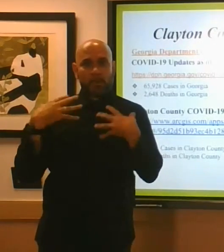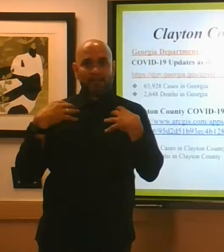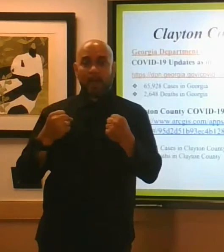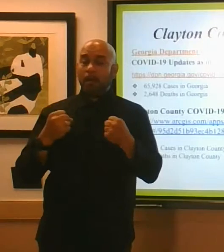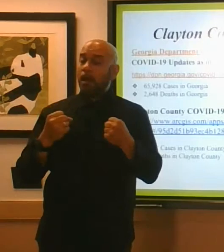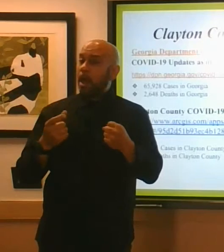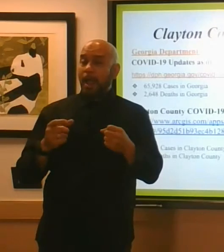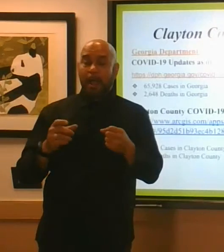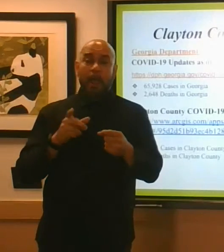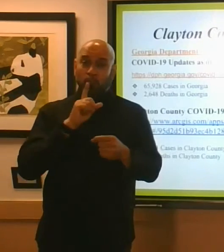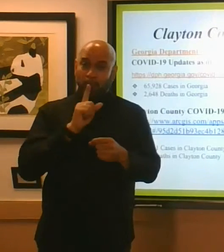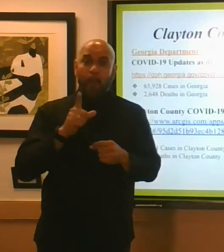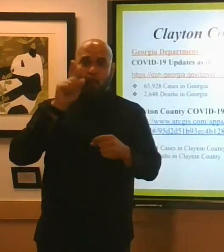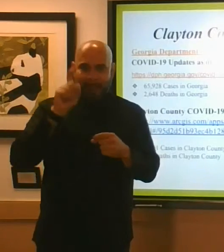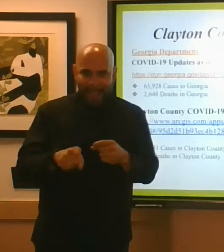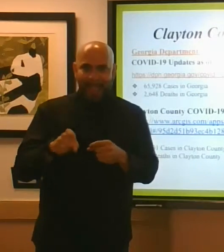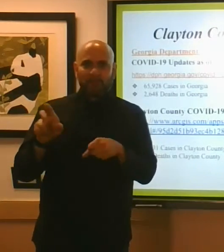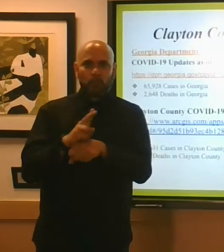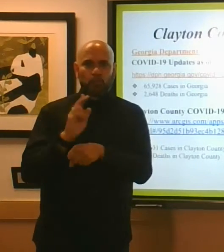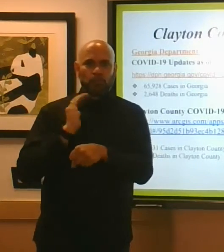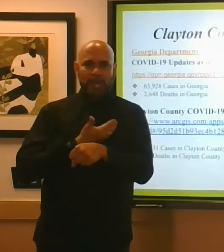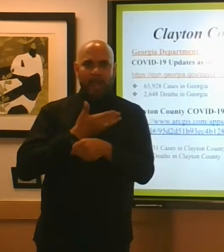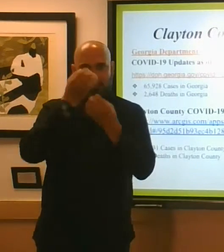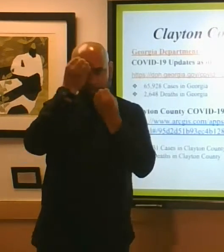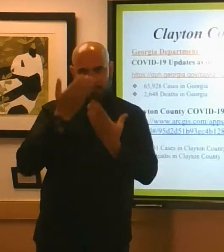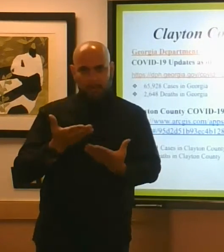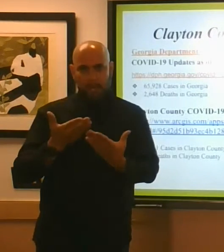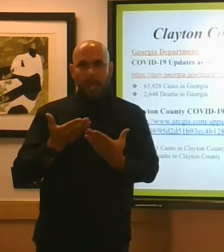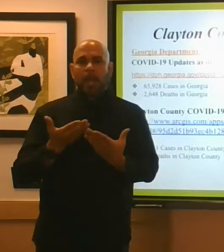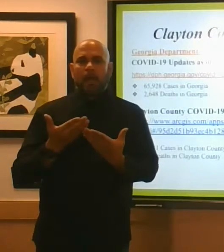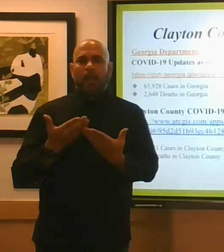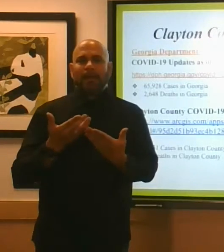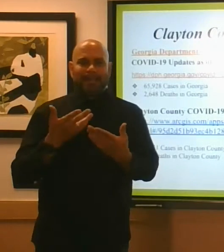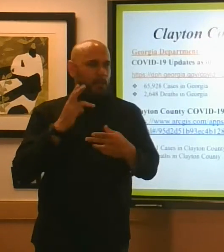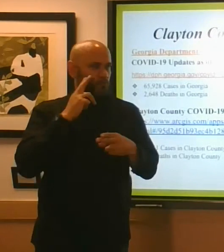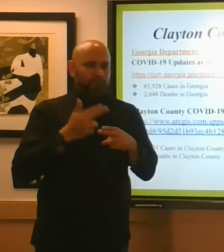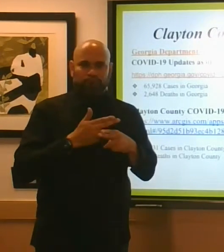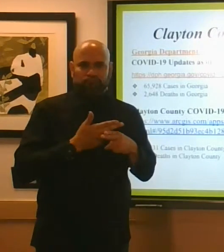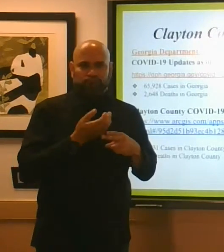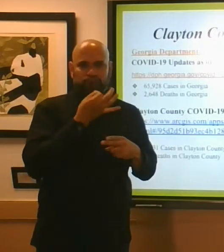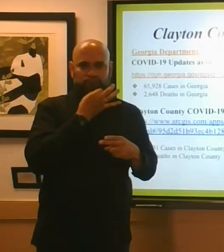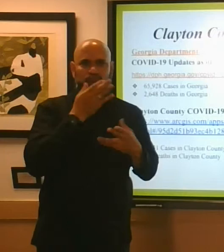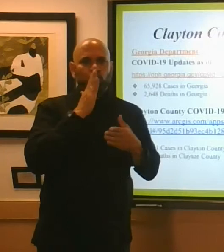we've had to use this data to help frame the options that i will soon share